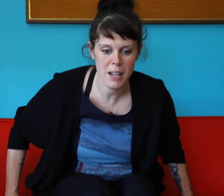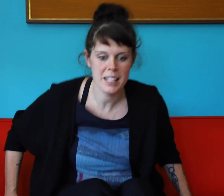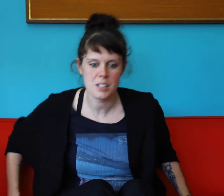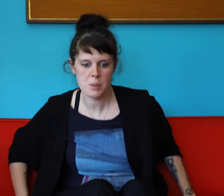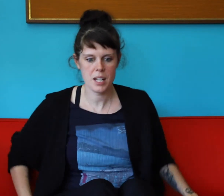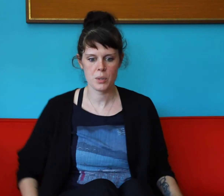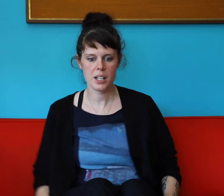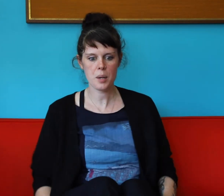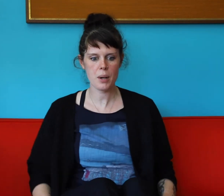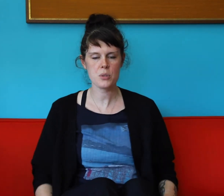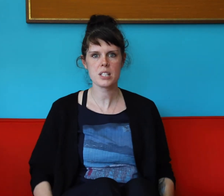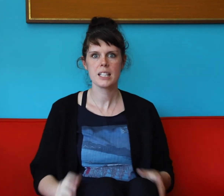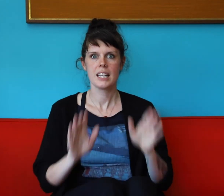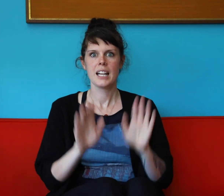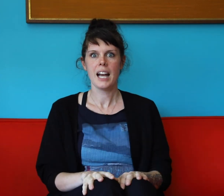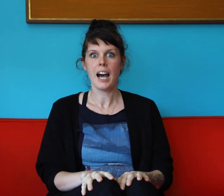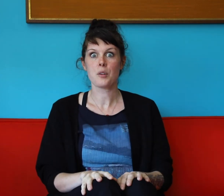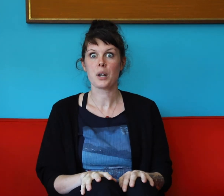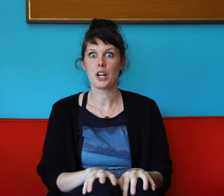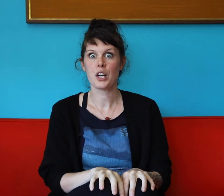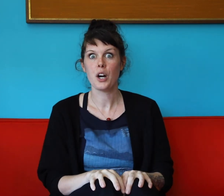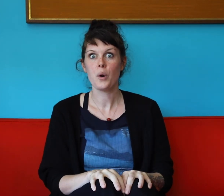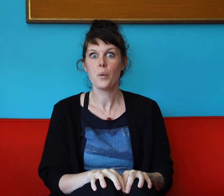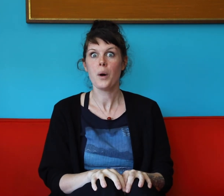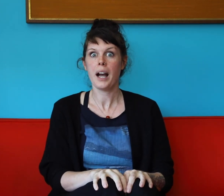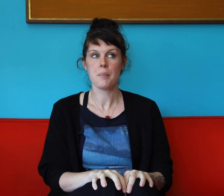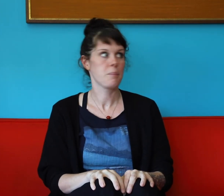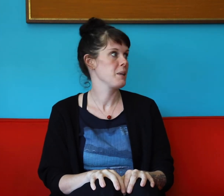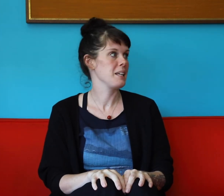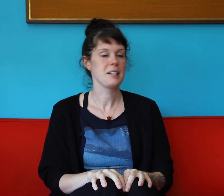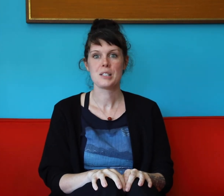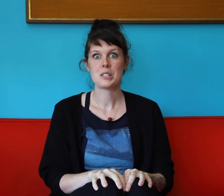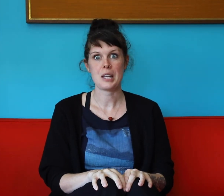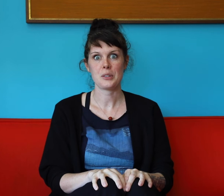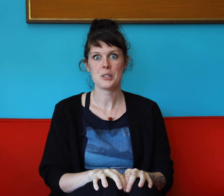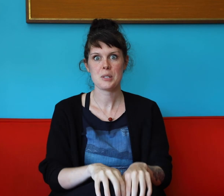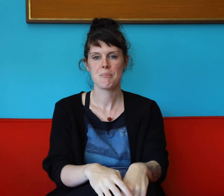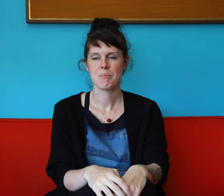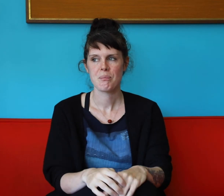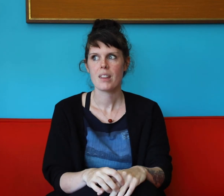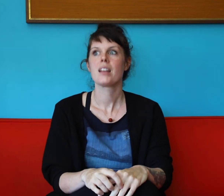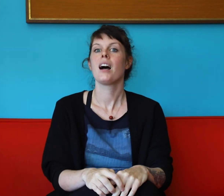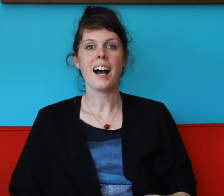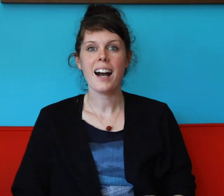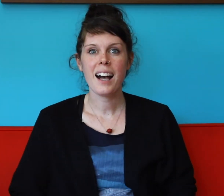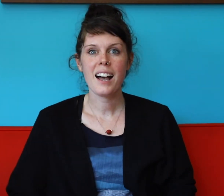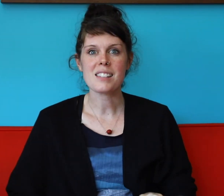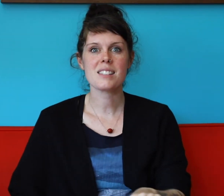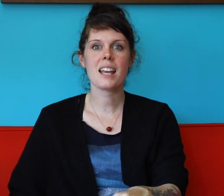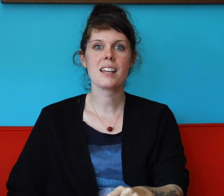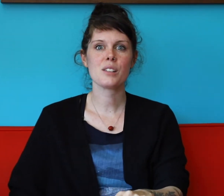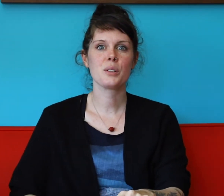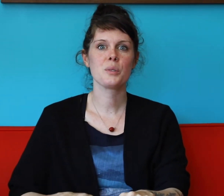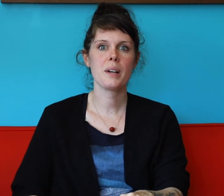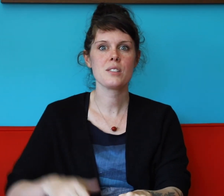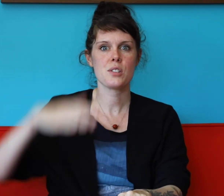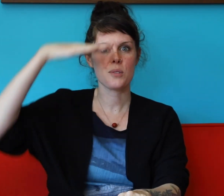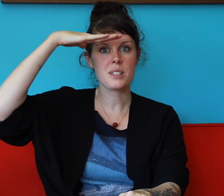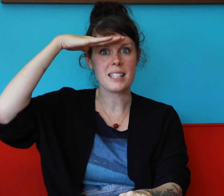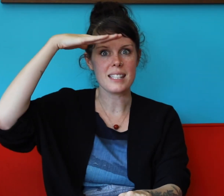ready. Let's pretend we're in our boat. I think we're gonna go and be sailors. A sailor went to see,